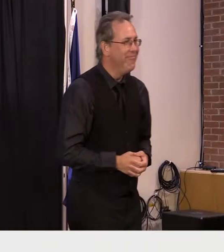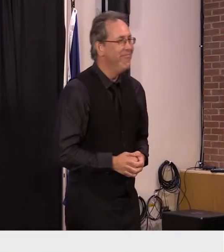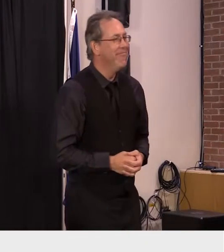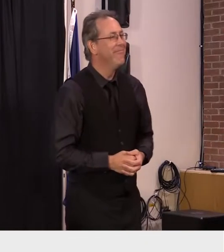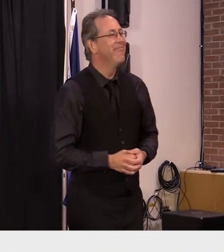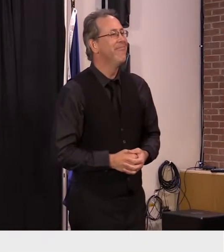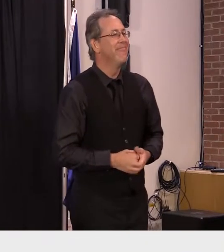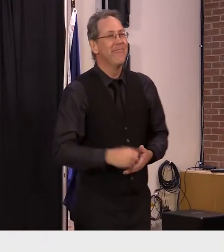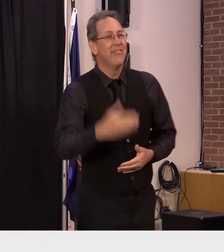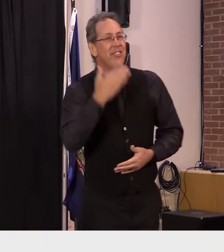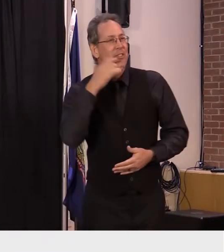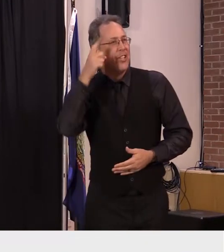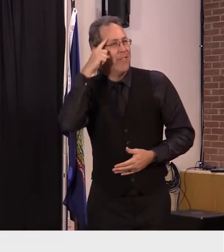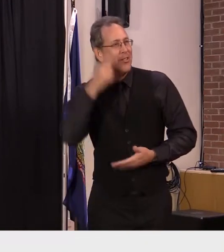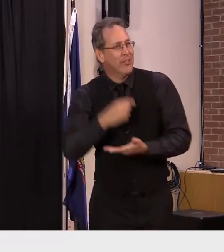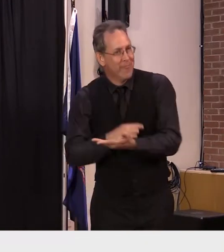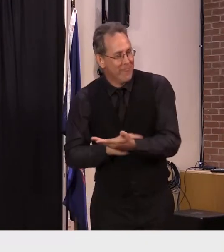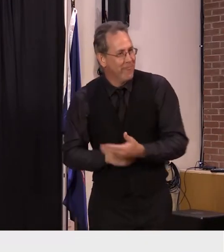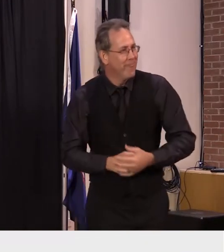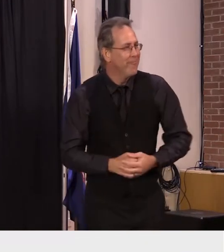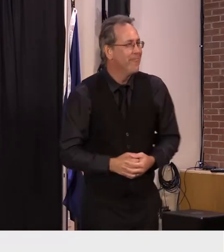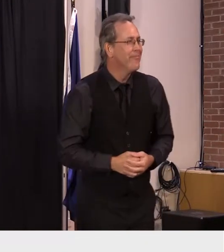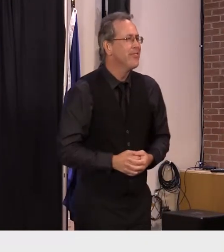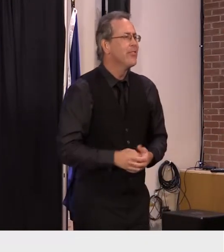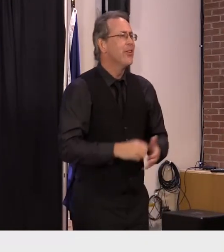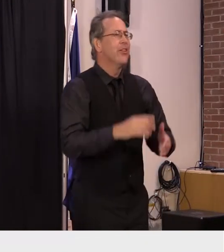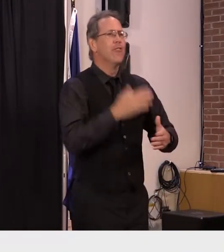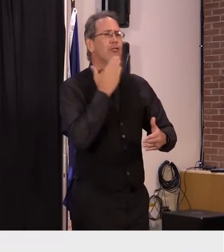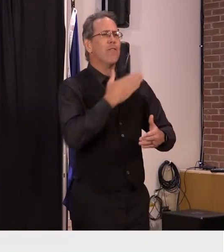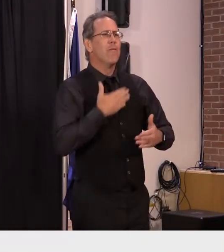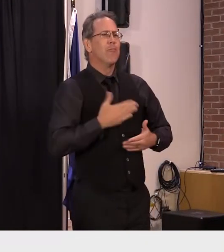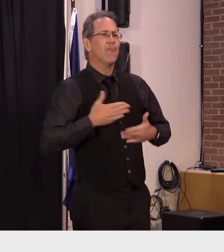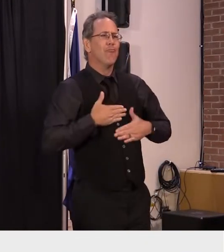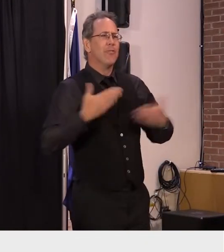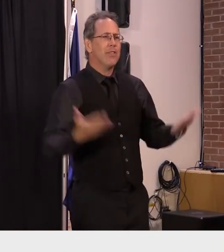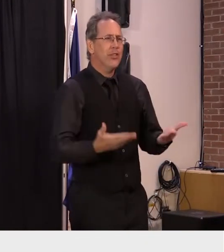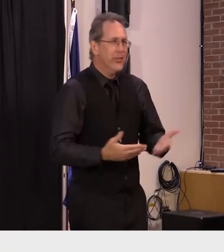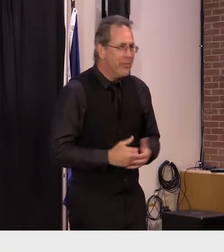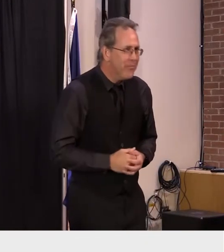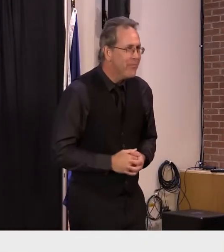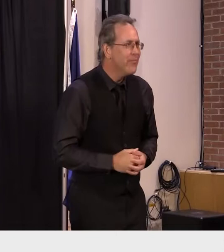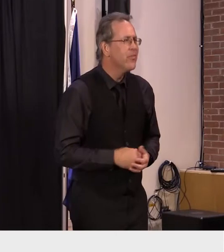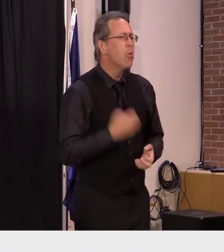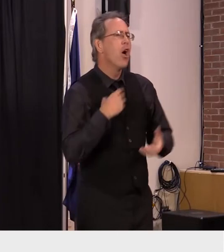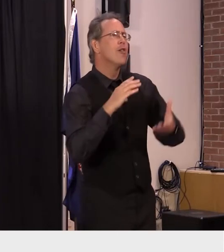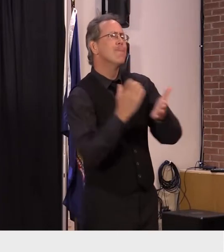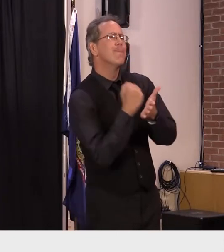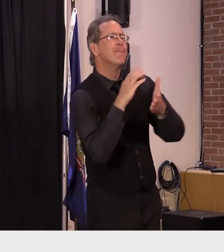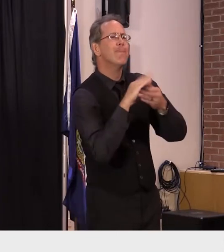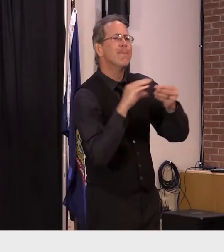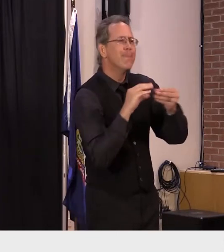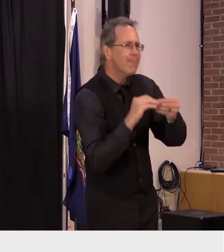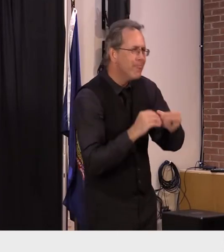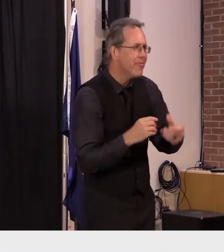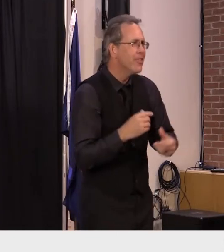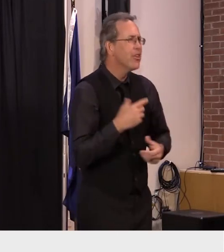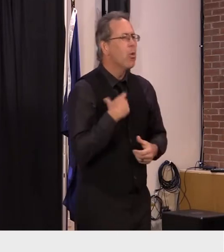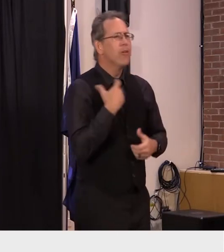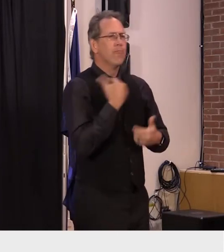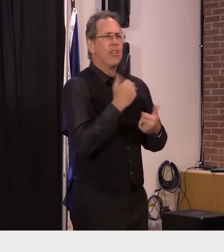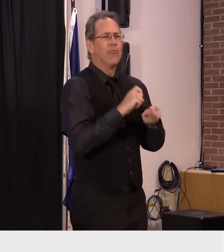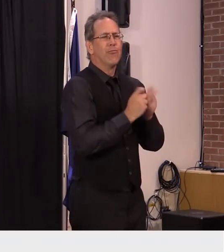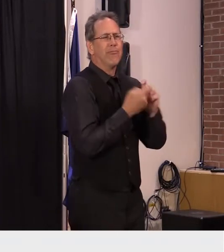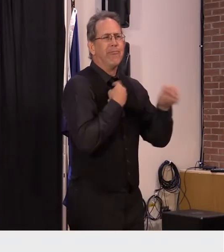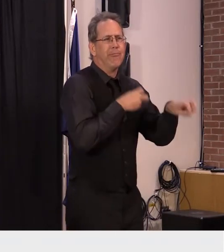thank you governor uh it's a it's a privilege to have a moment to just say a couple words as we uh transition to this uh next